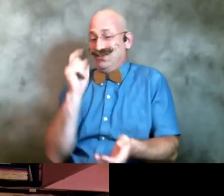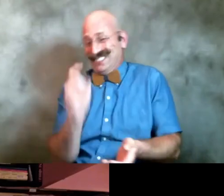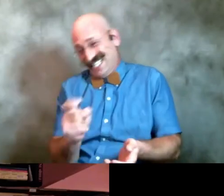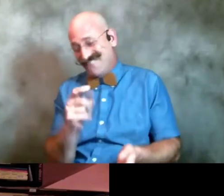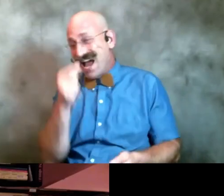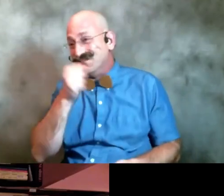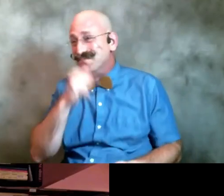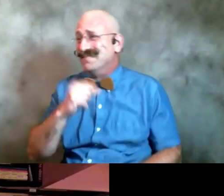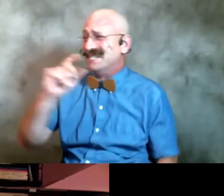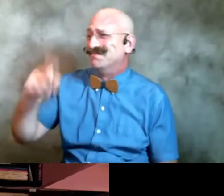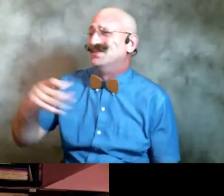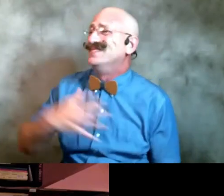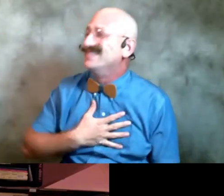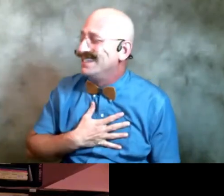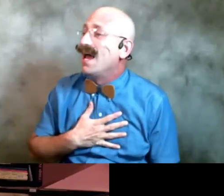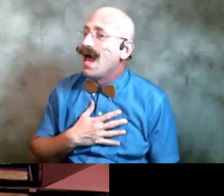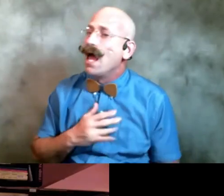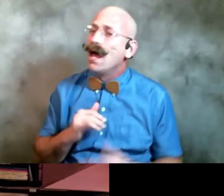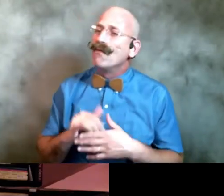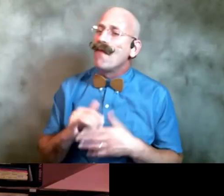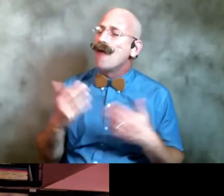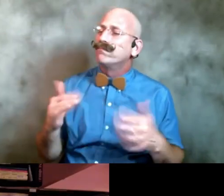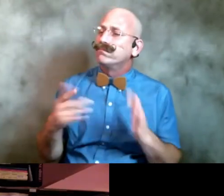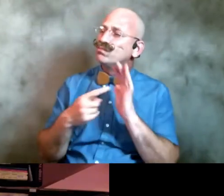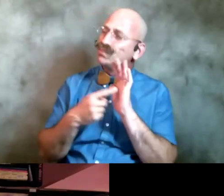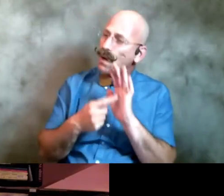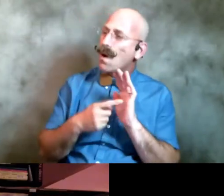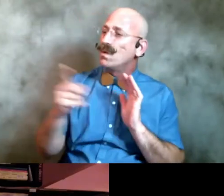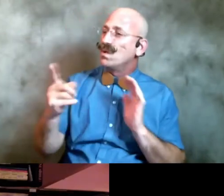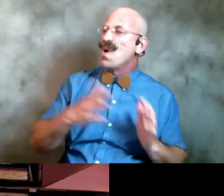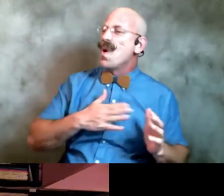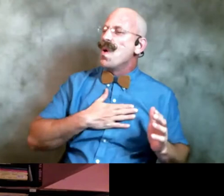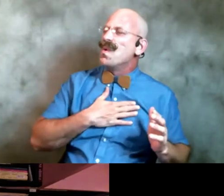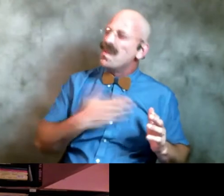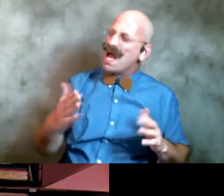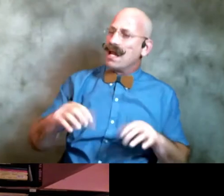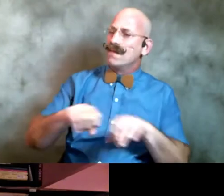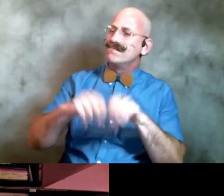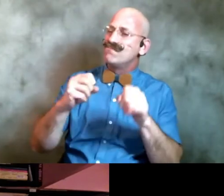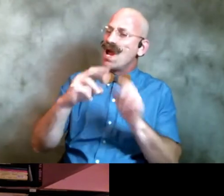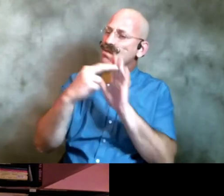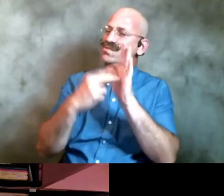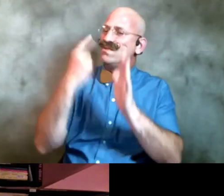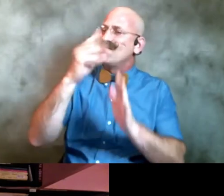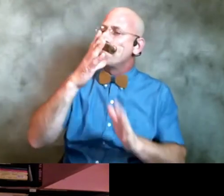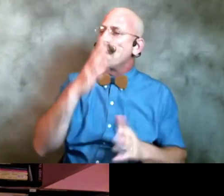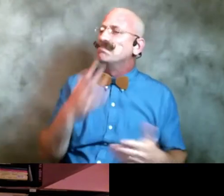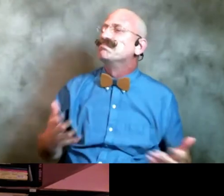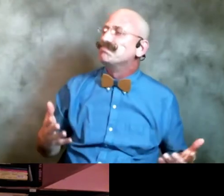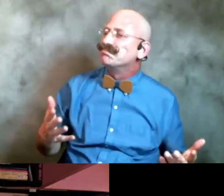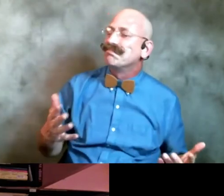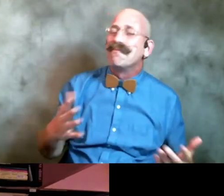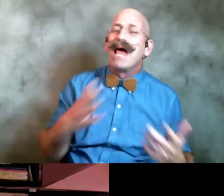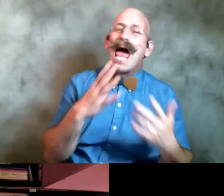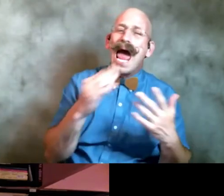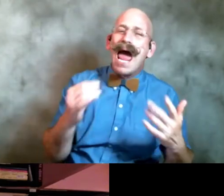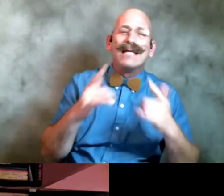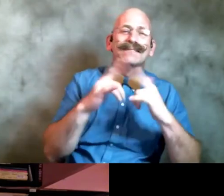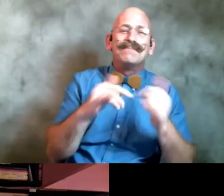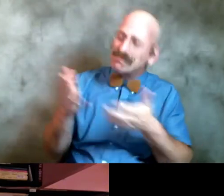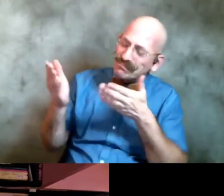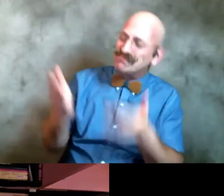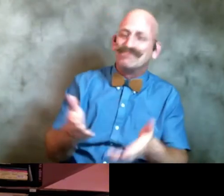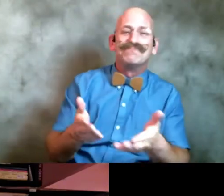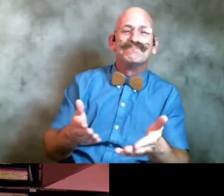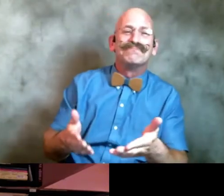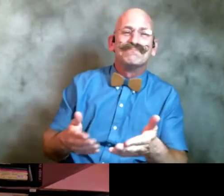you weren't supposed to do it which showed you know that that you were willing to break the rules for your mother and at the same time pull it in there so uh